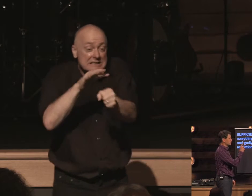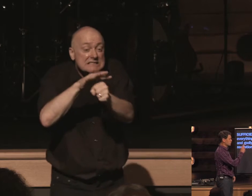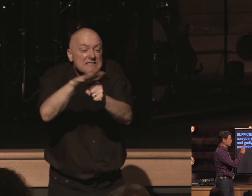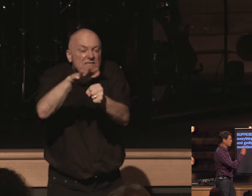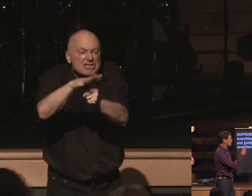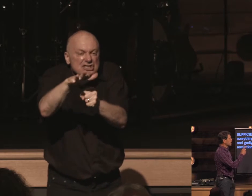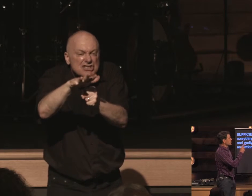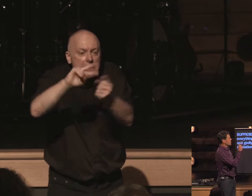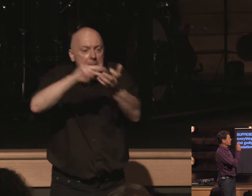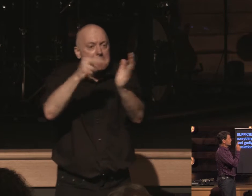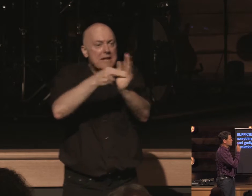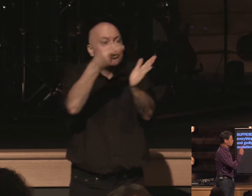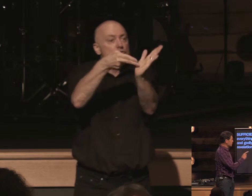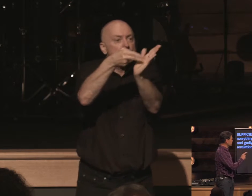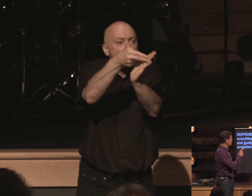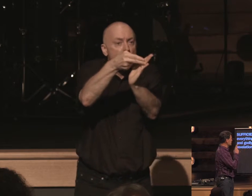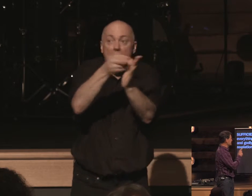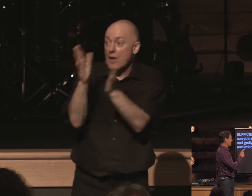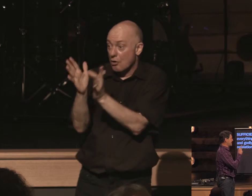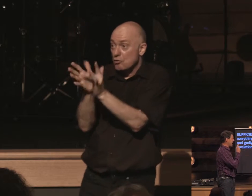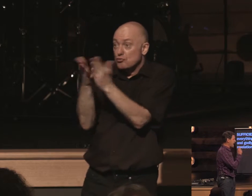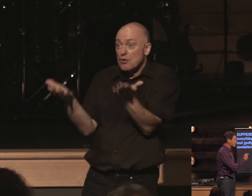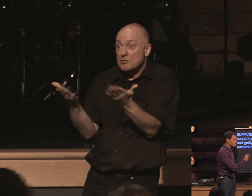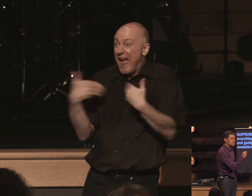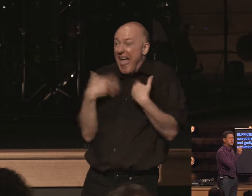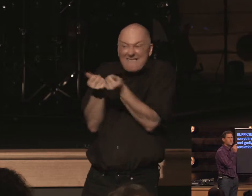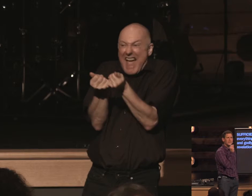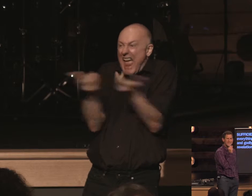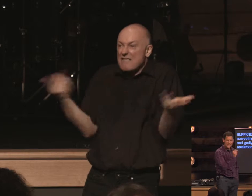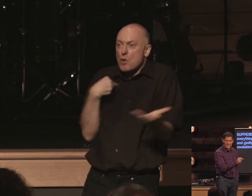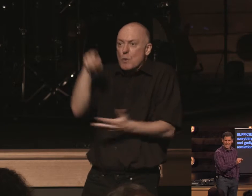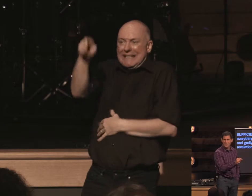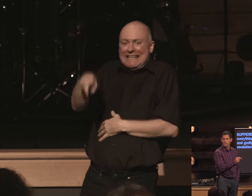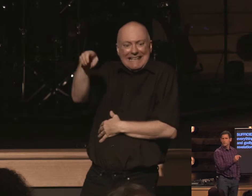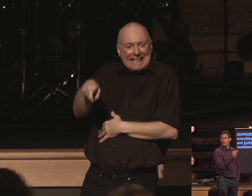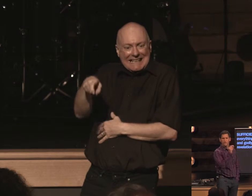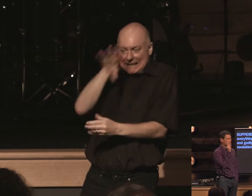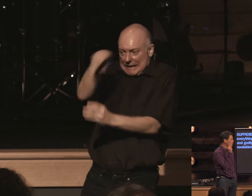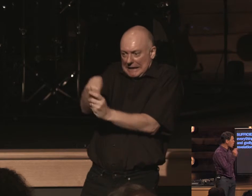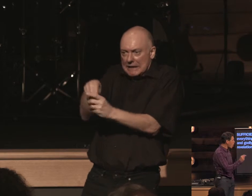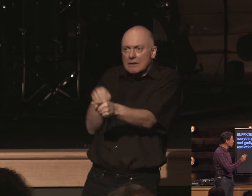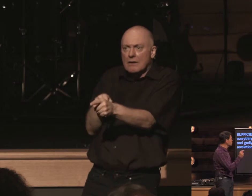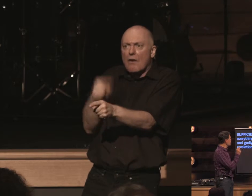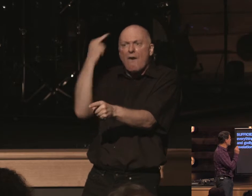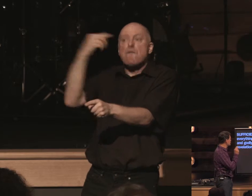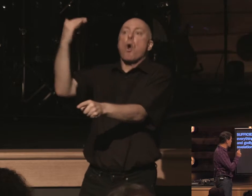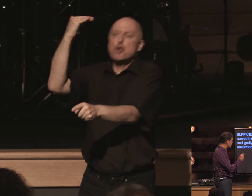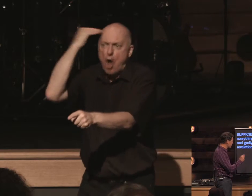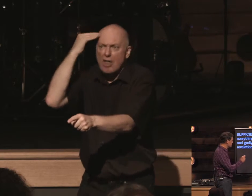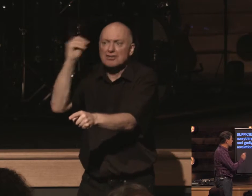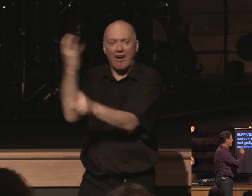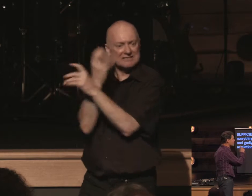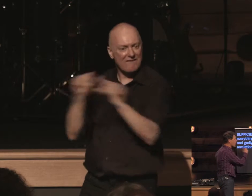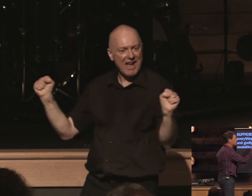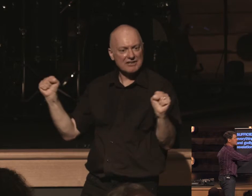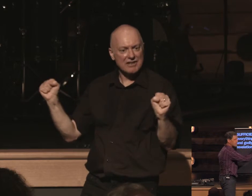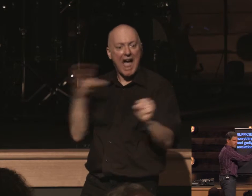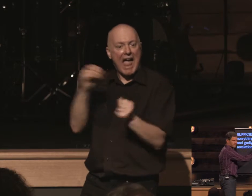the truth that the scriptures contain everything we need for the knowledge of salvation and godly living